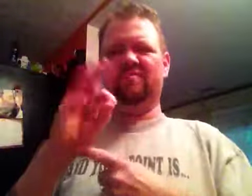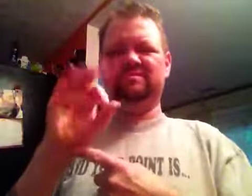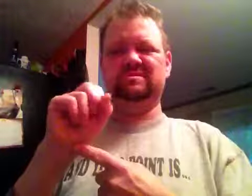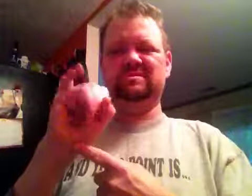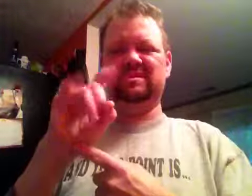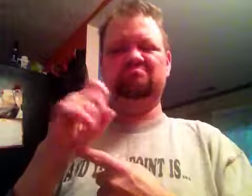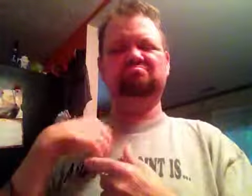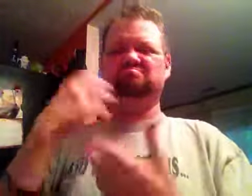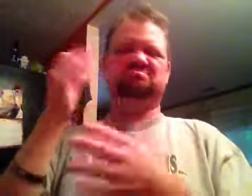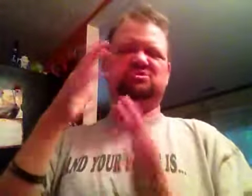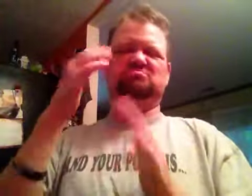problem for Lever.